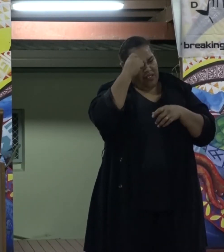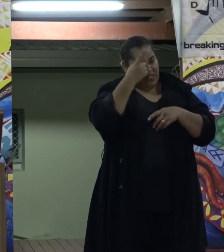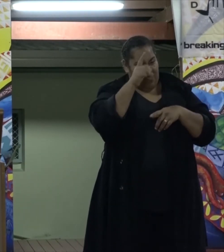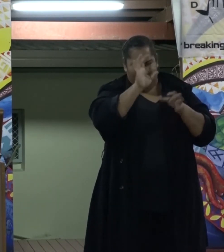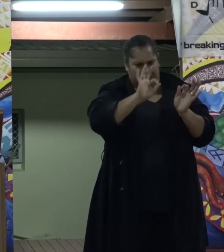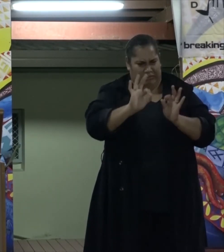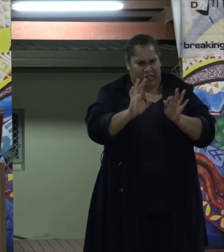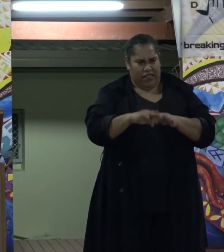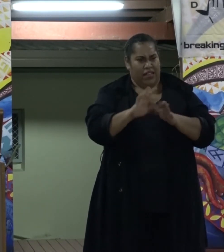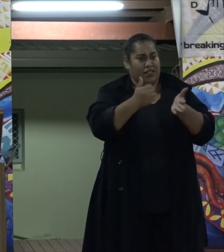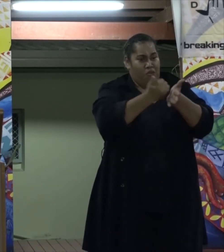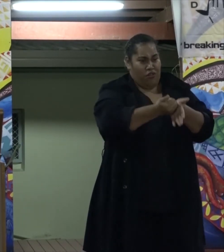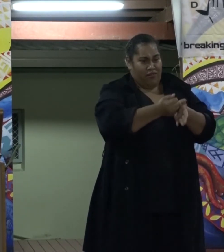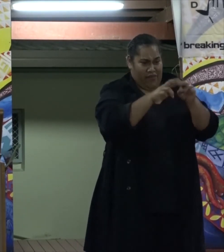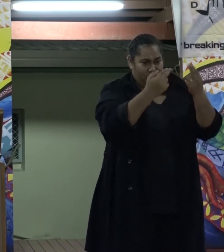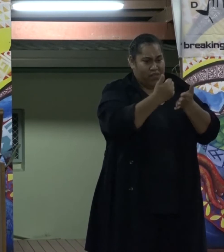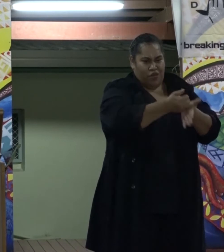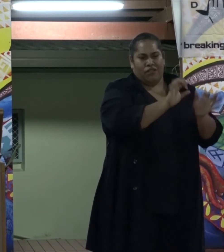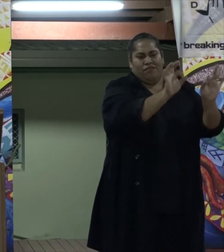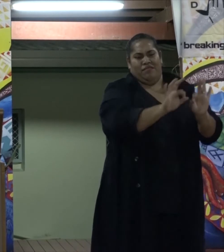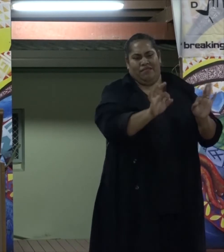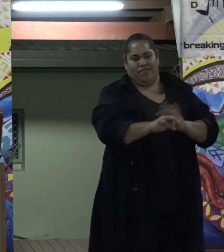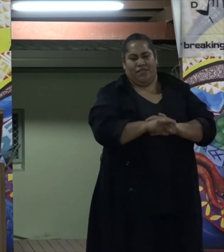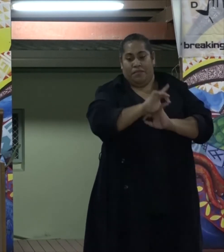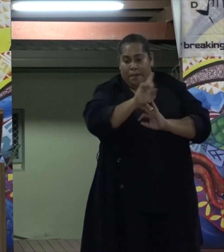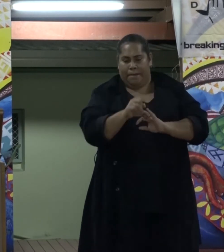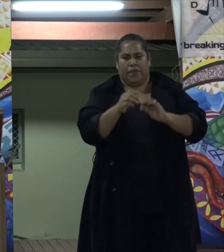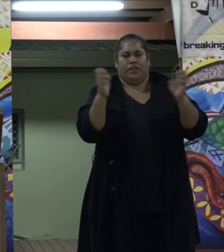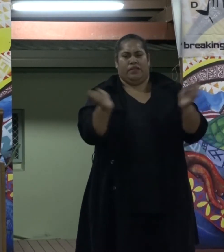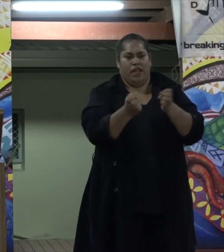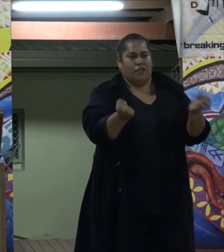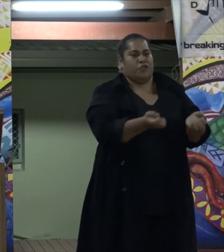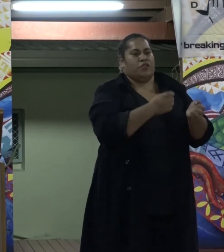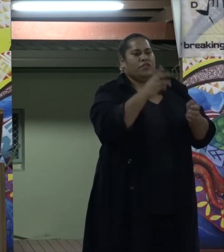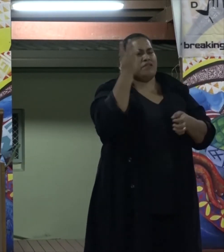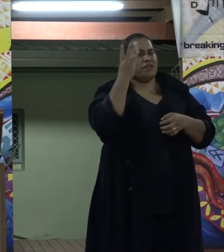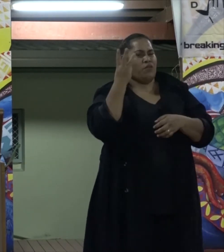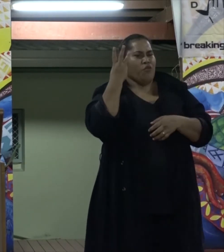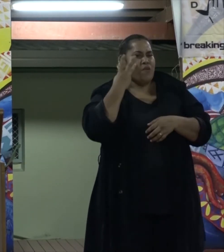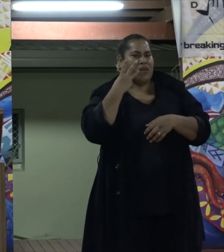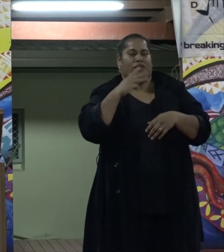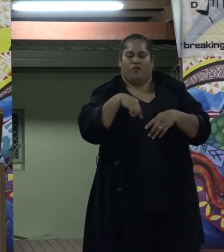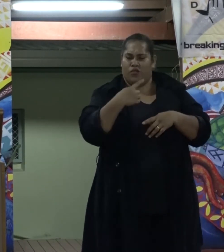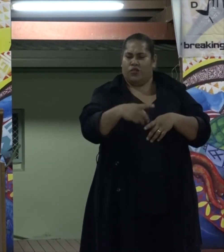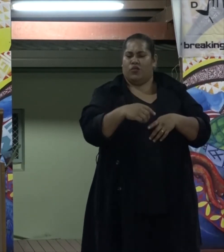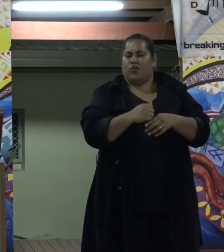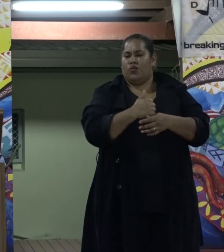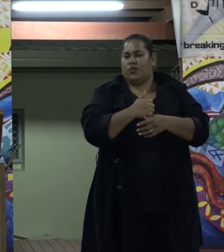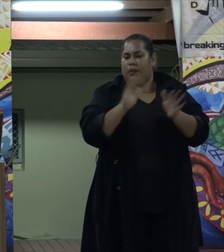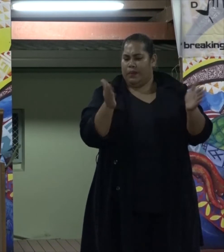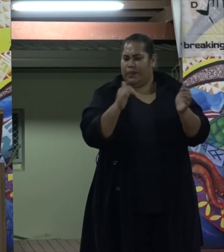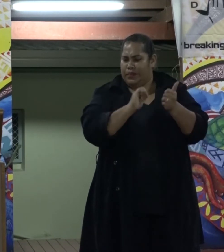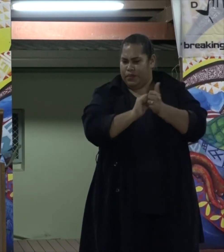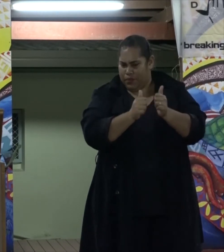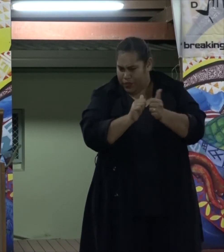less support from families. Encouraging young women to keep playing sports takes a conscious effort